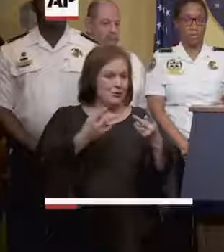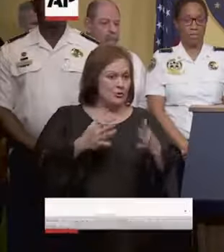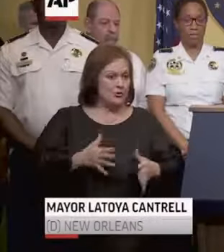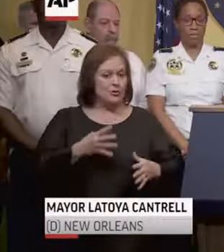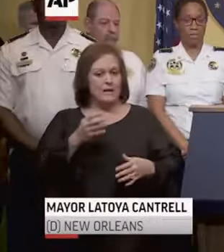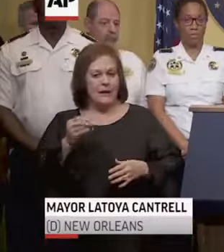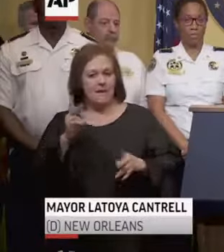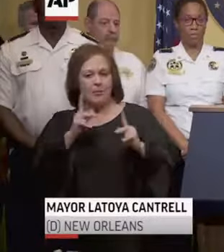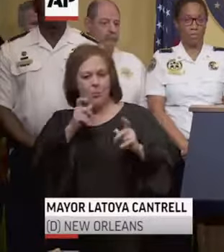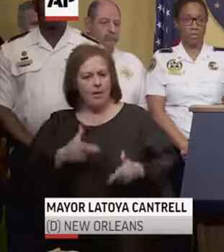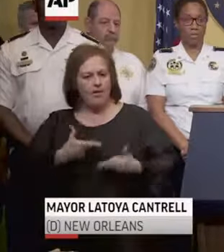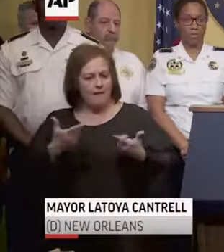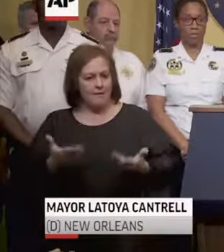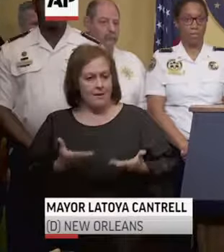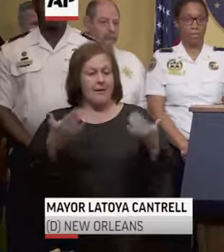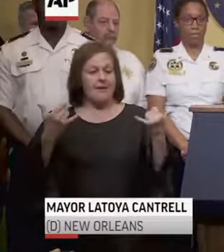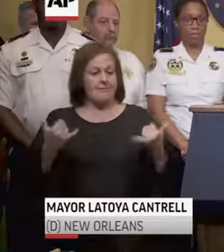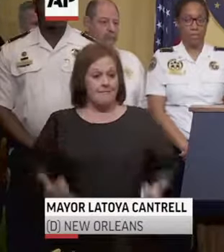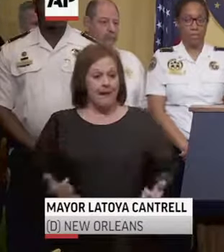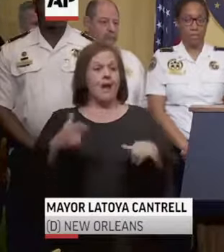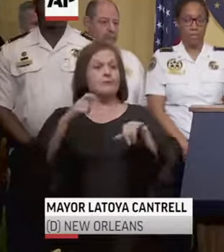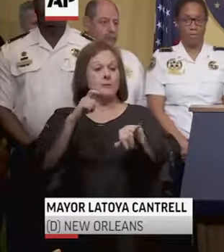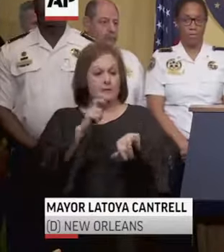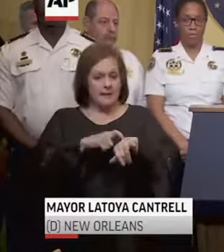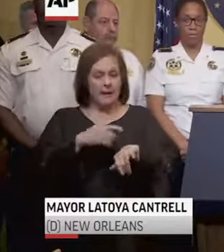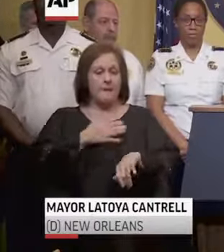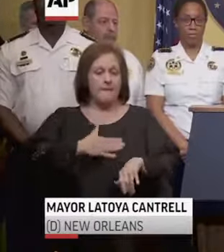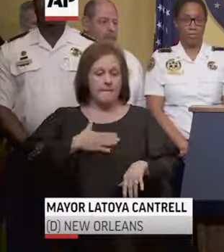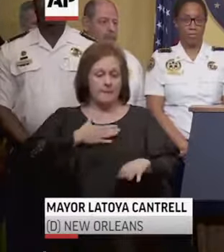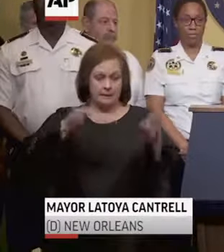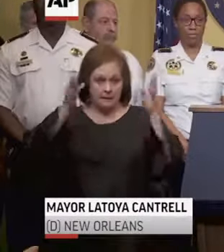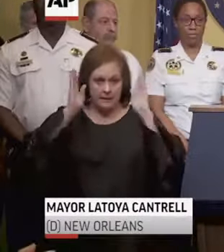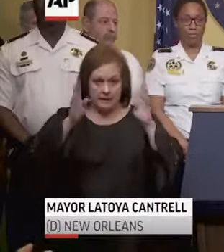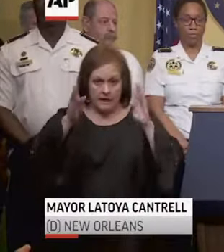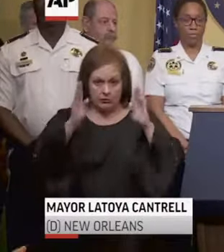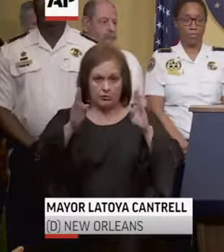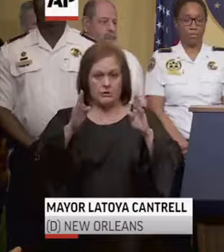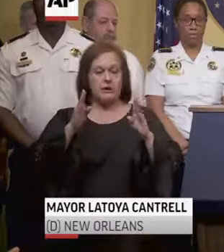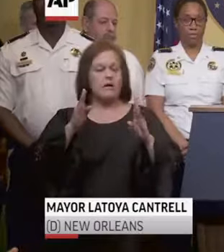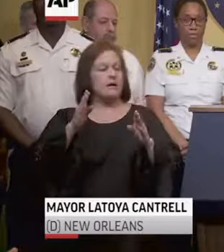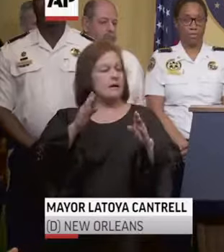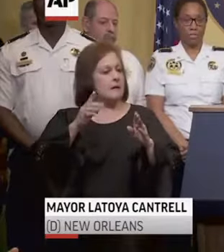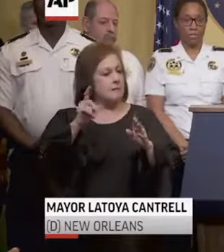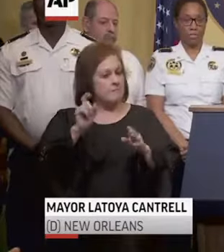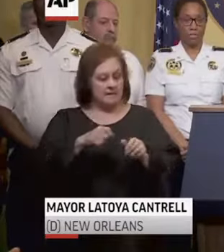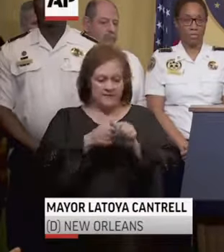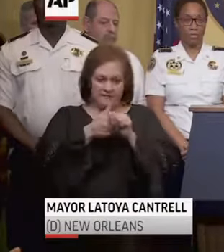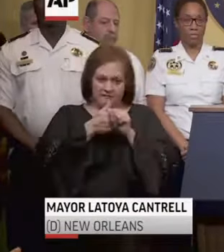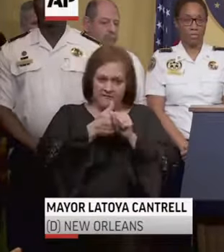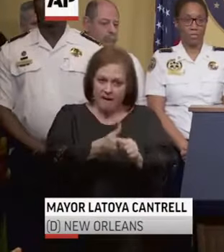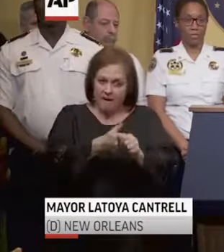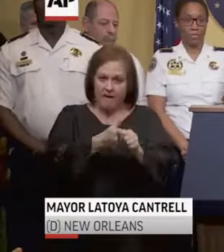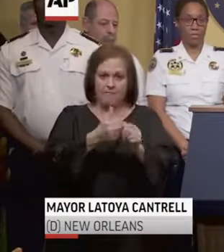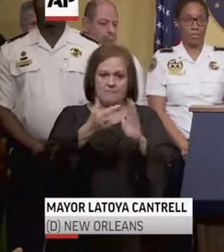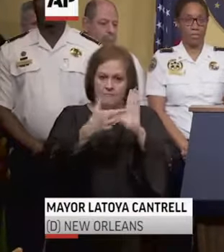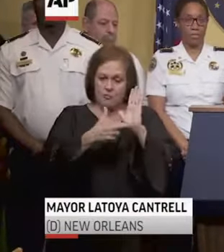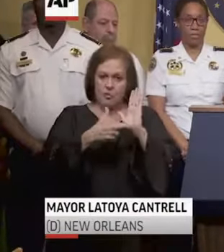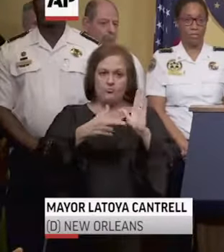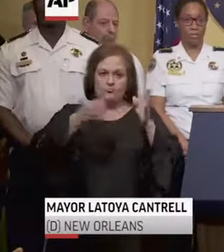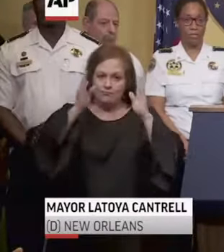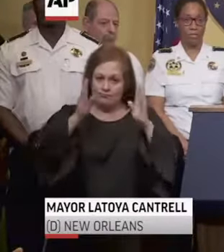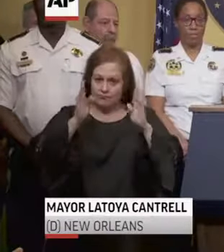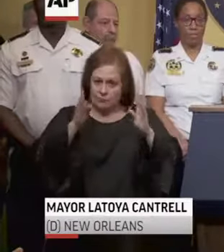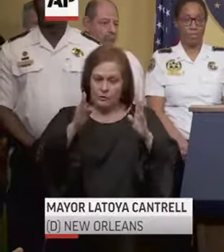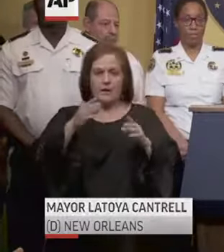Now is absolutely the time to pay attention, heed every single warning that comes from the city of New